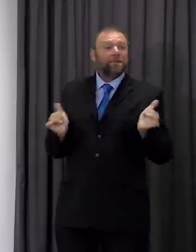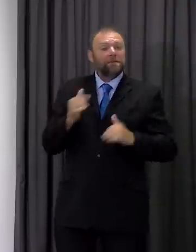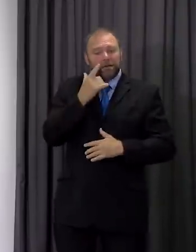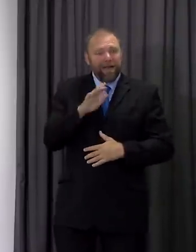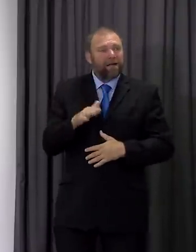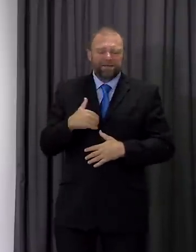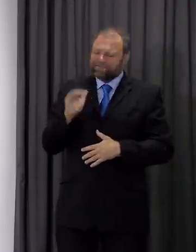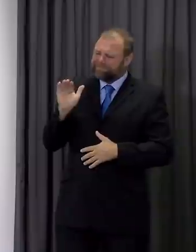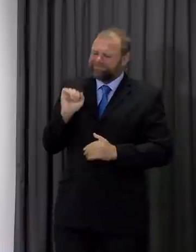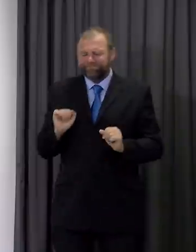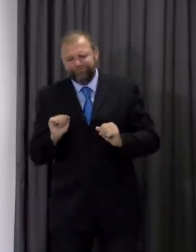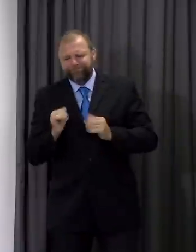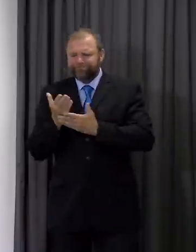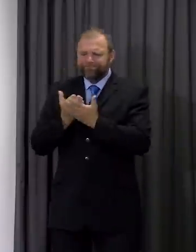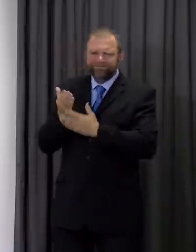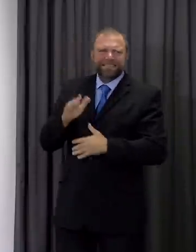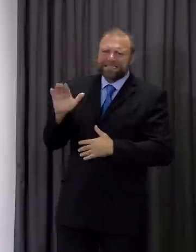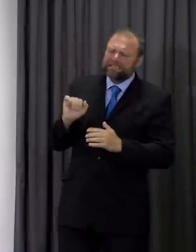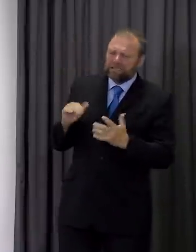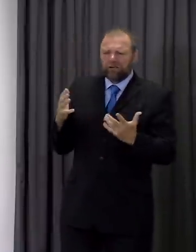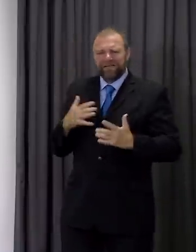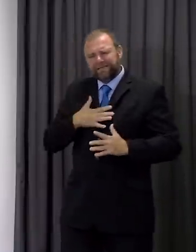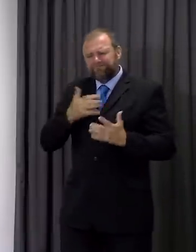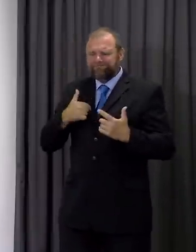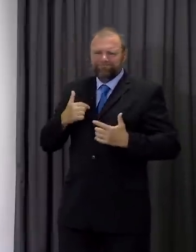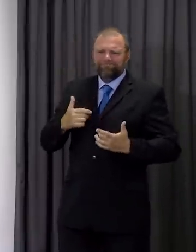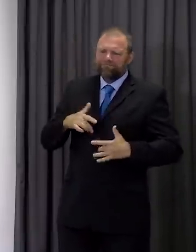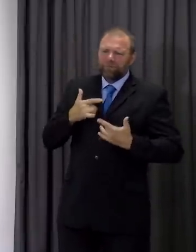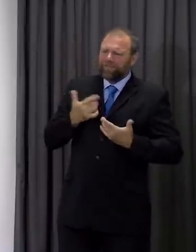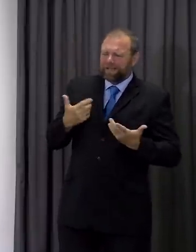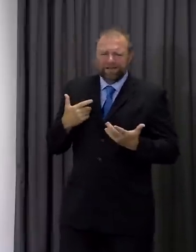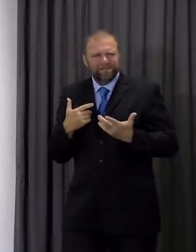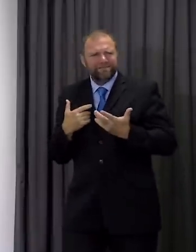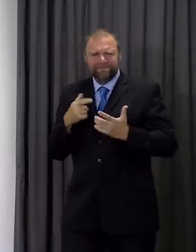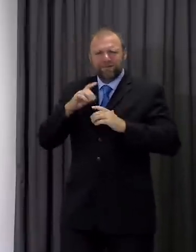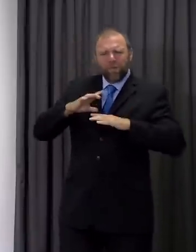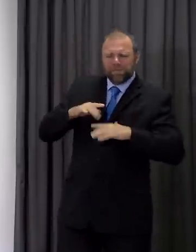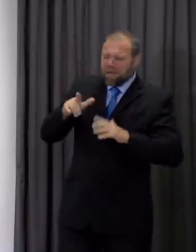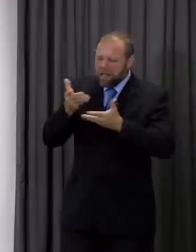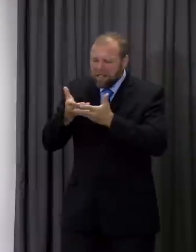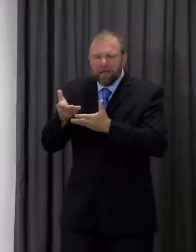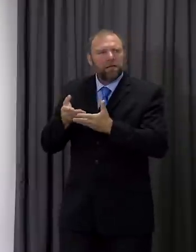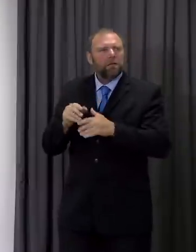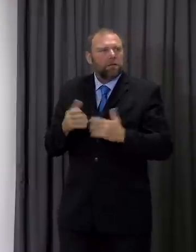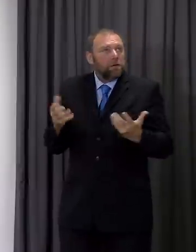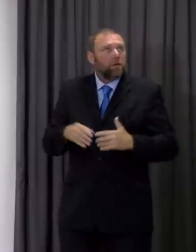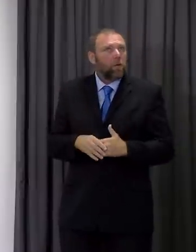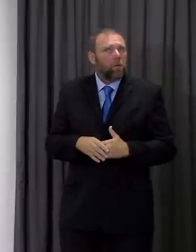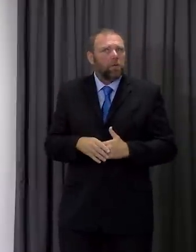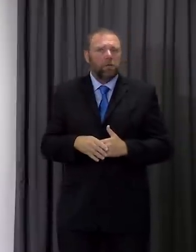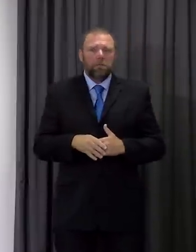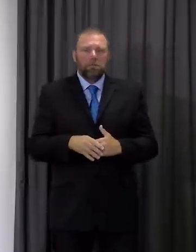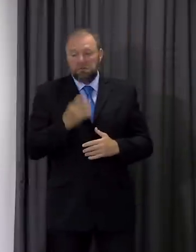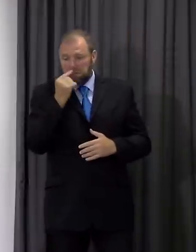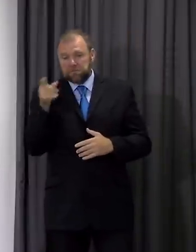others may not feel comfortable at pointing out that some behaviour shouldn't take place. People having large house parties are plainly a problem and you've seen